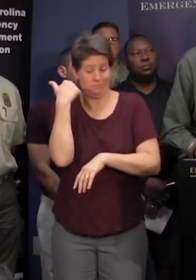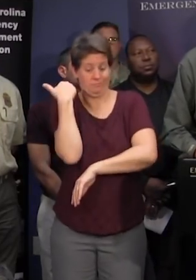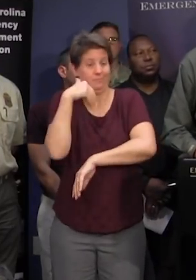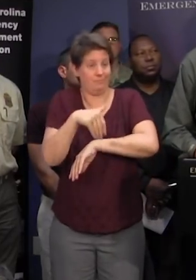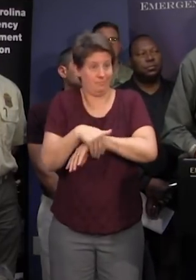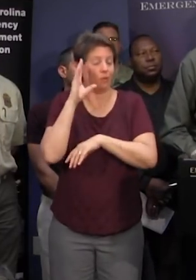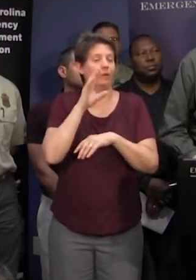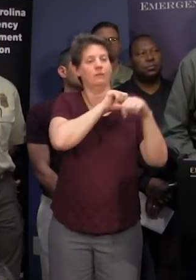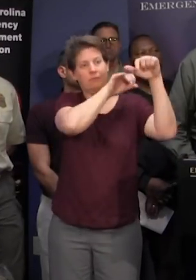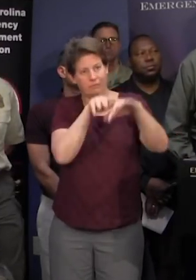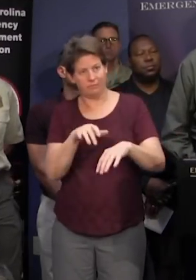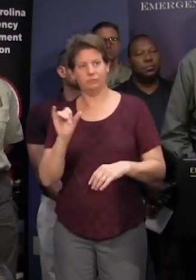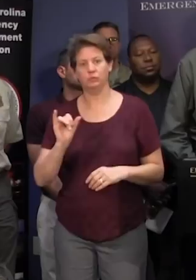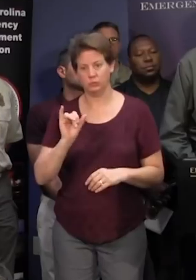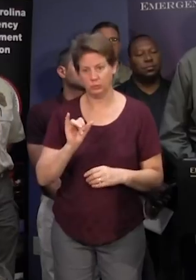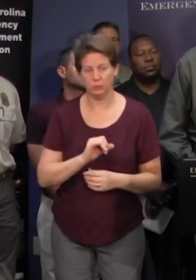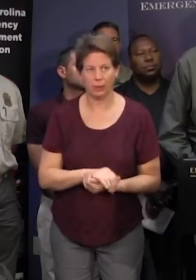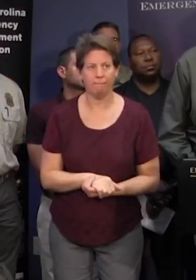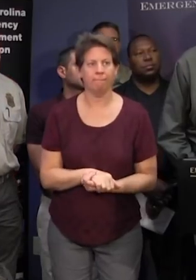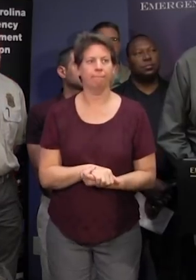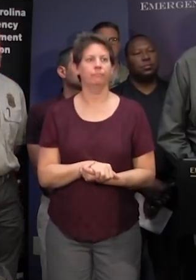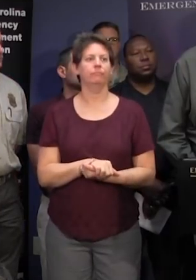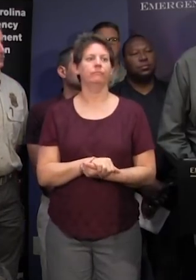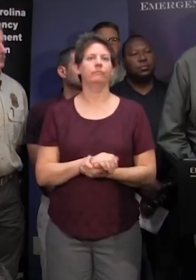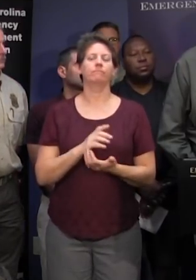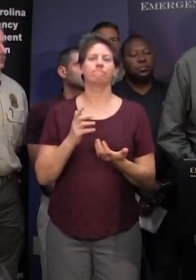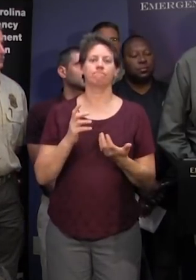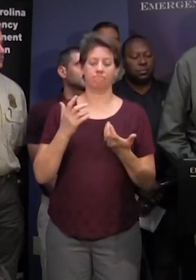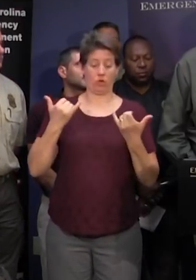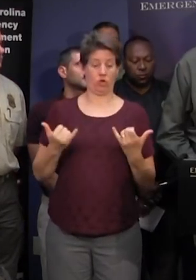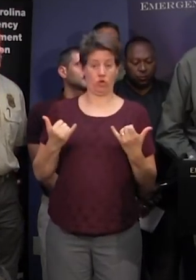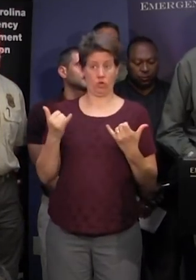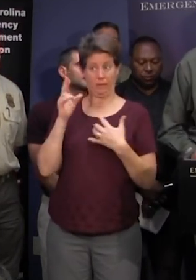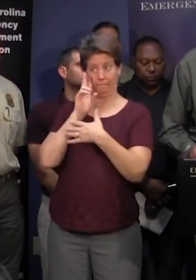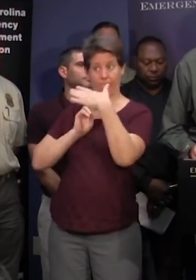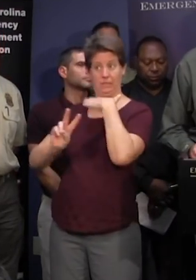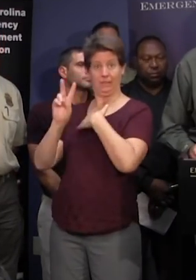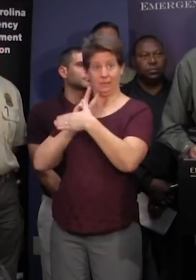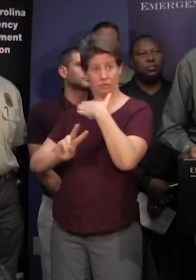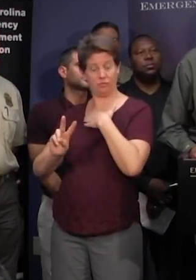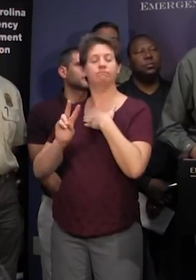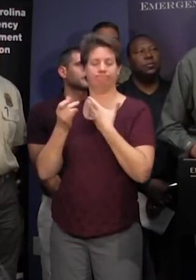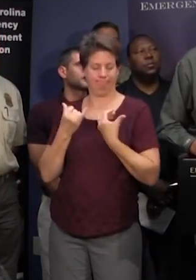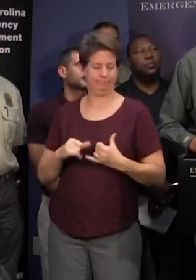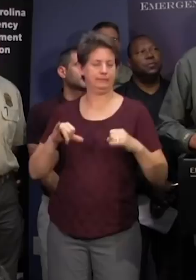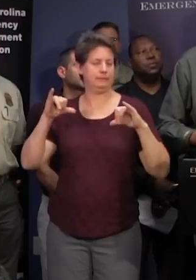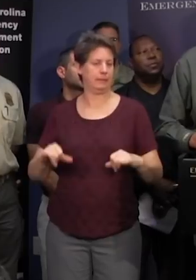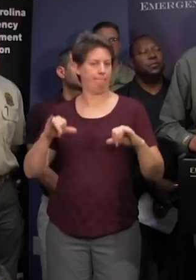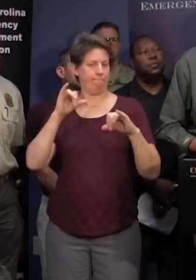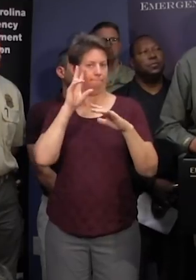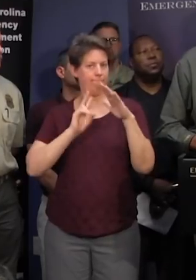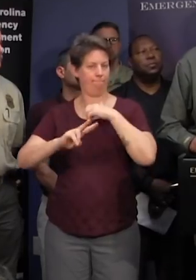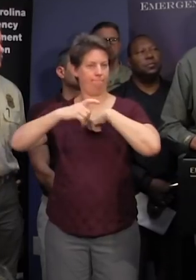basin as well but we feel like of our current models that we're still on the same time frame of